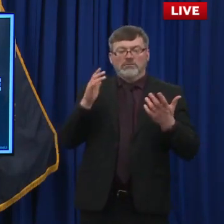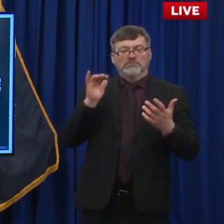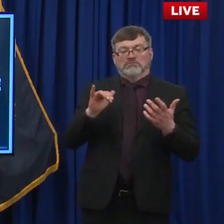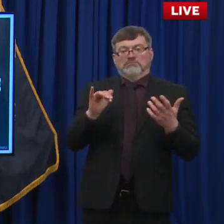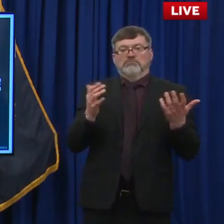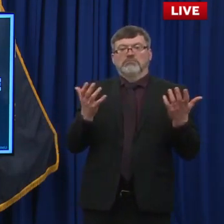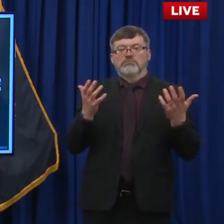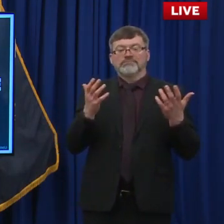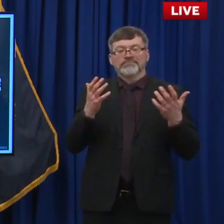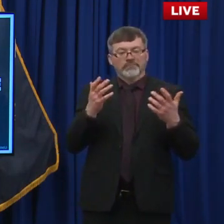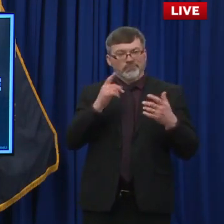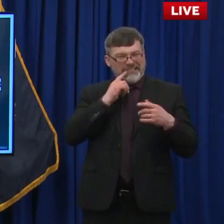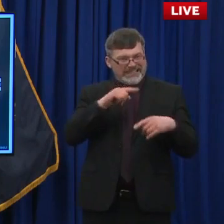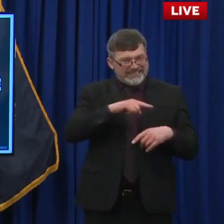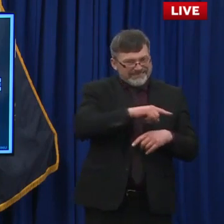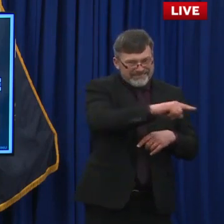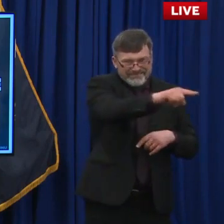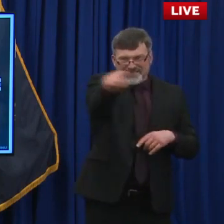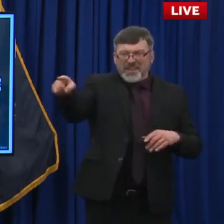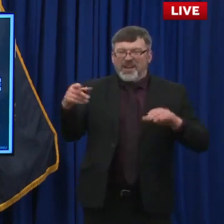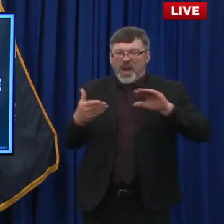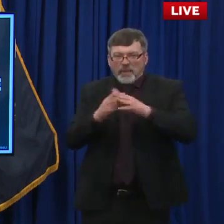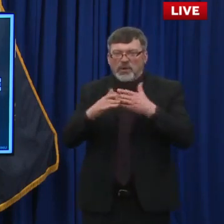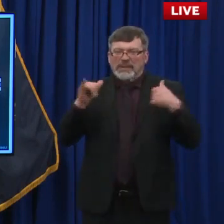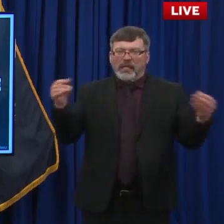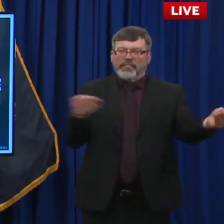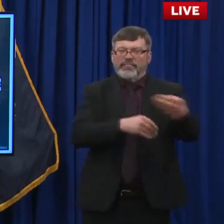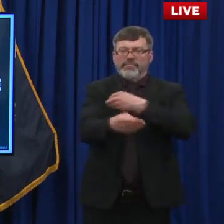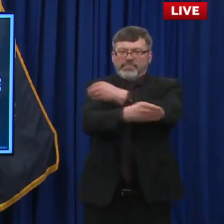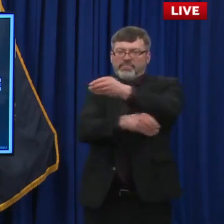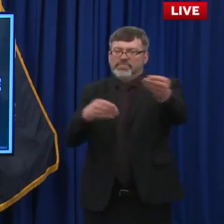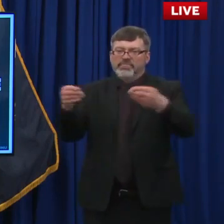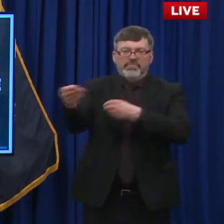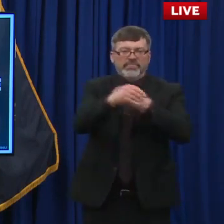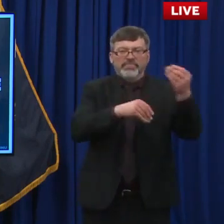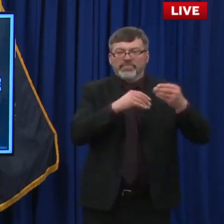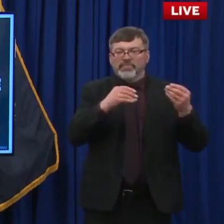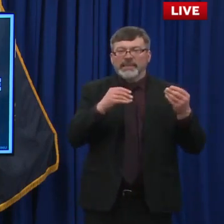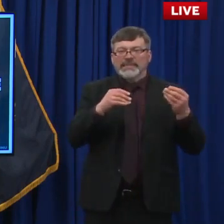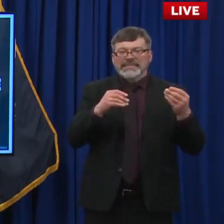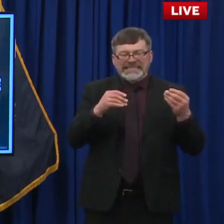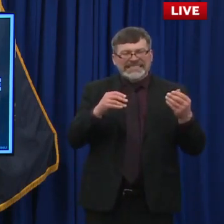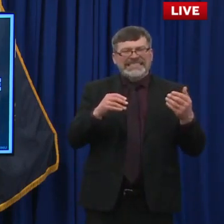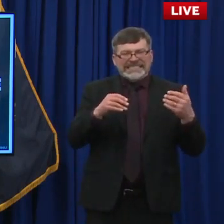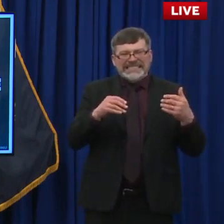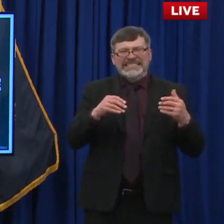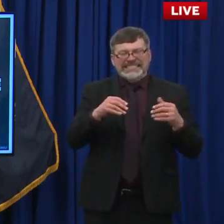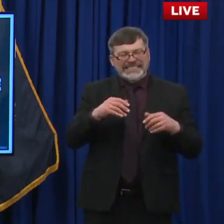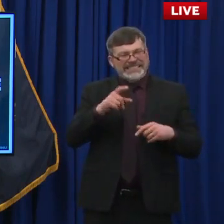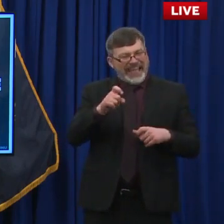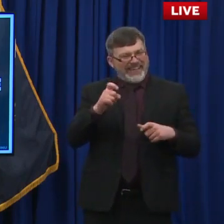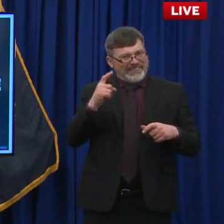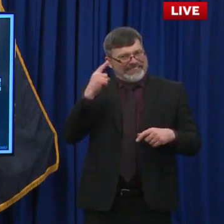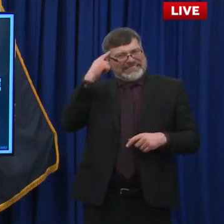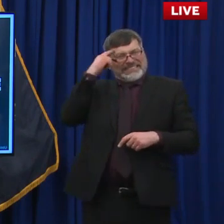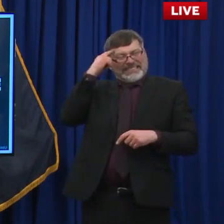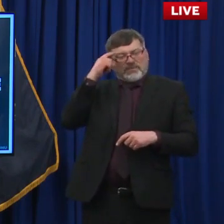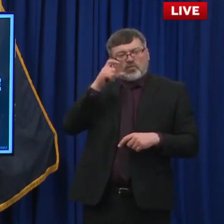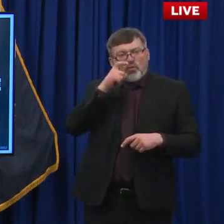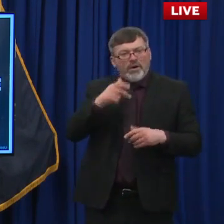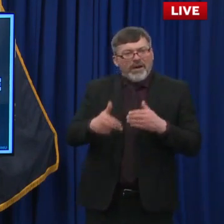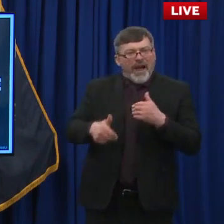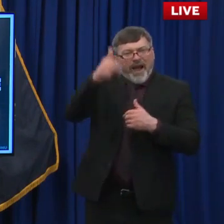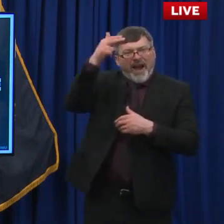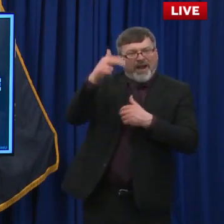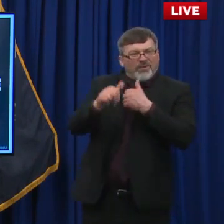communities, uh, who are susceptible to COVID-19 and the severe complications of COVID-19, including, uh, the need to be hospitalized and